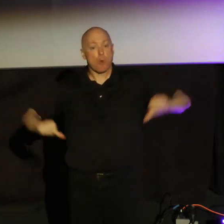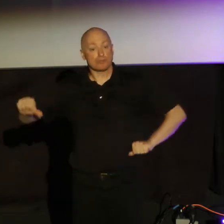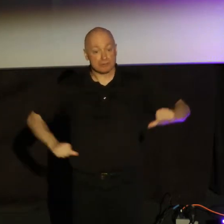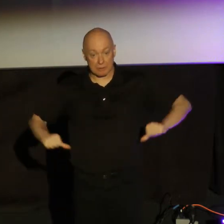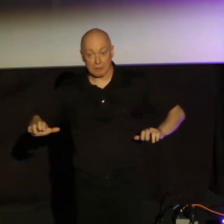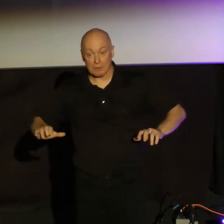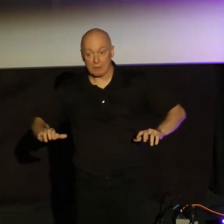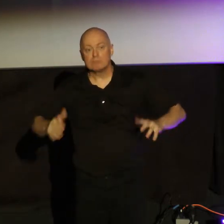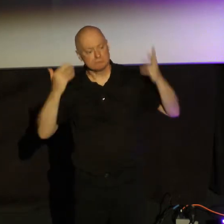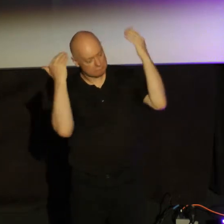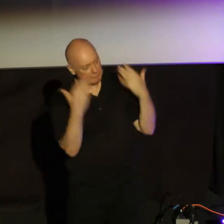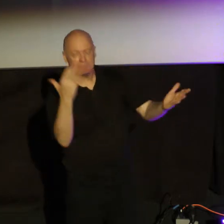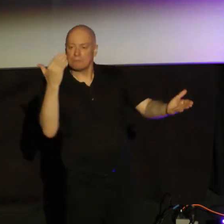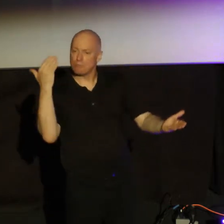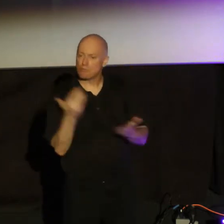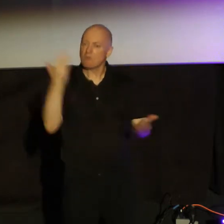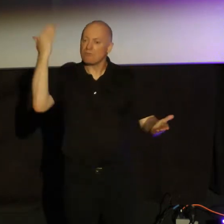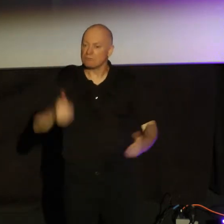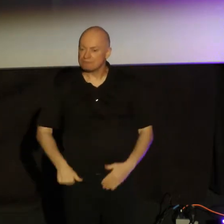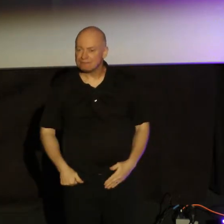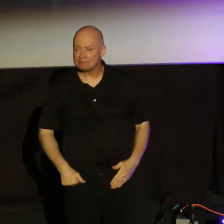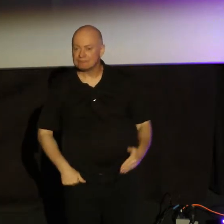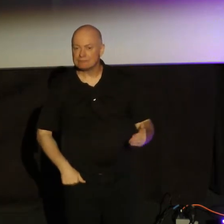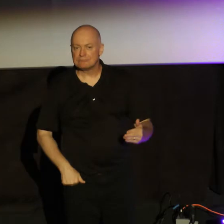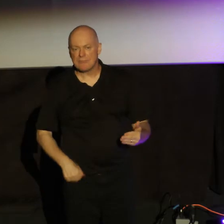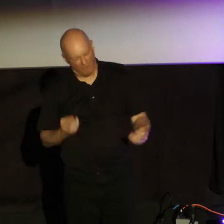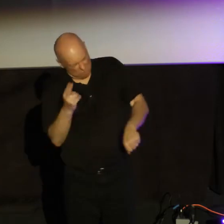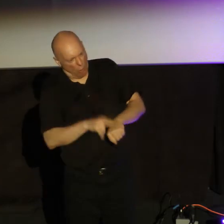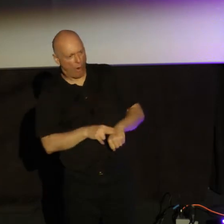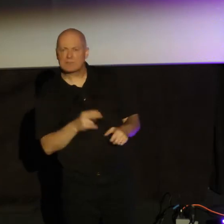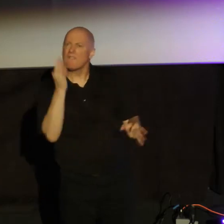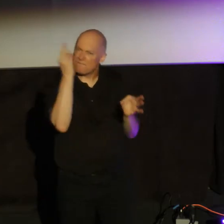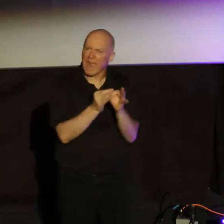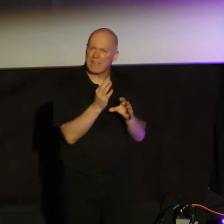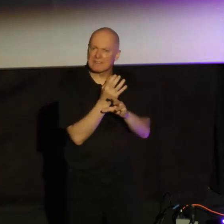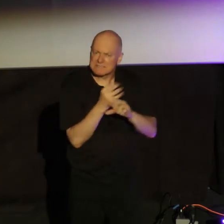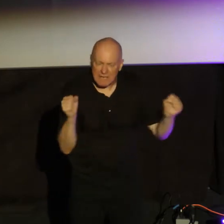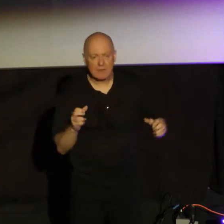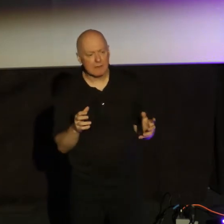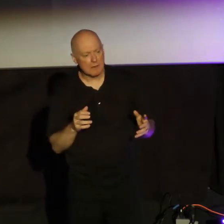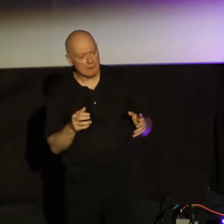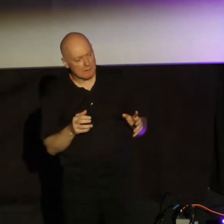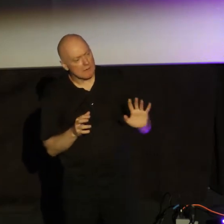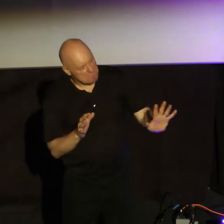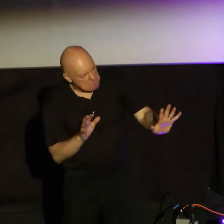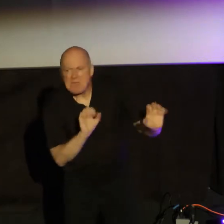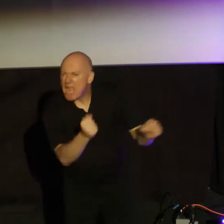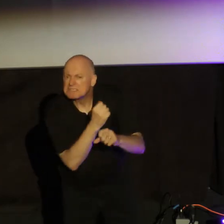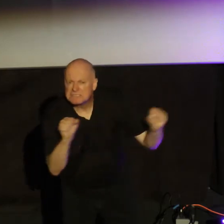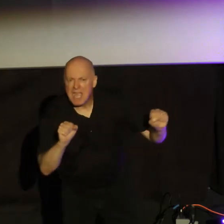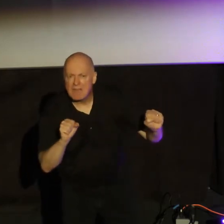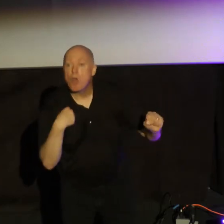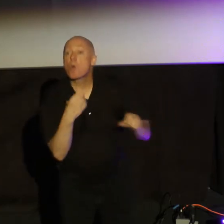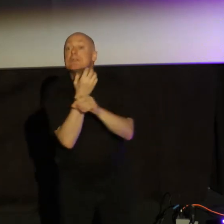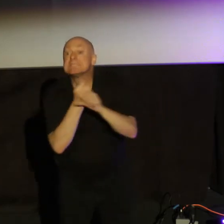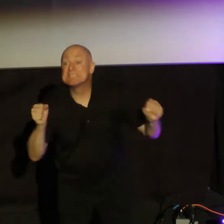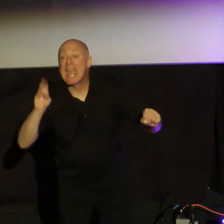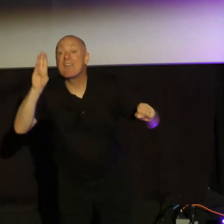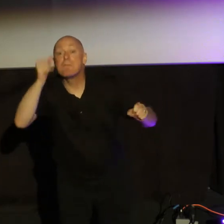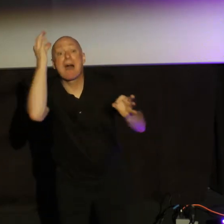So there it is. There it Of course it can save you. It's maybe not ideal, but it certainly can save. We're saved by faith alone,